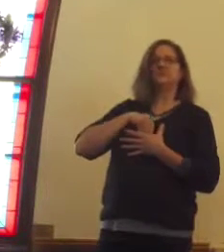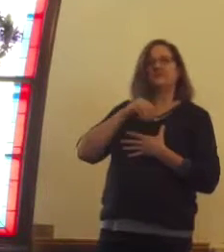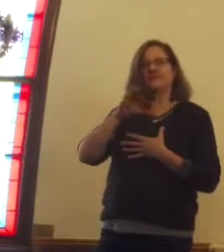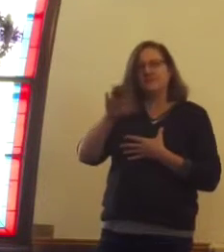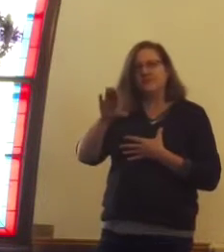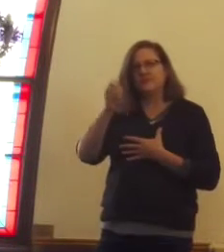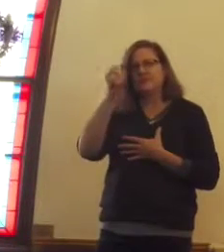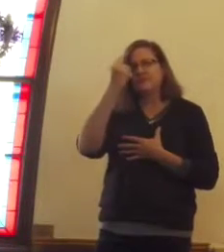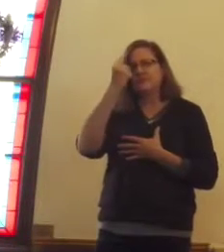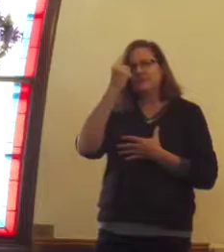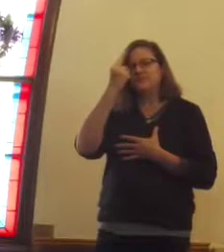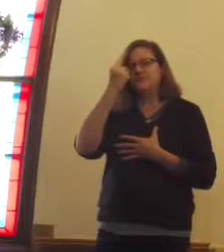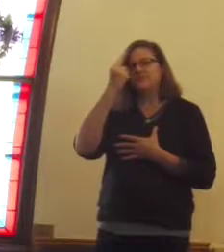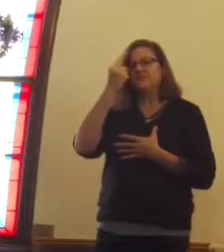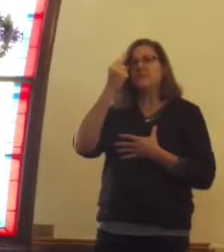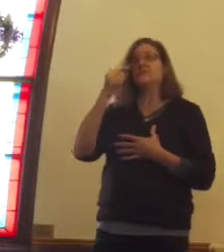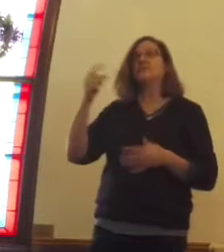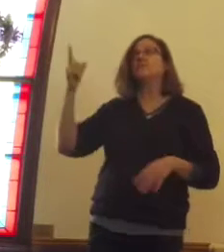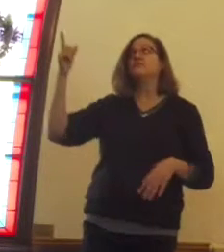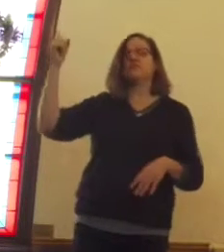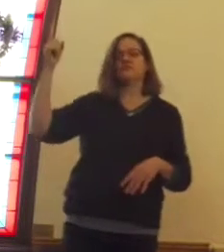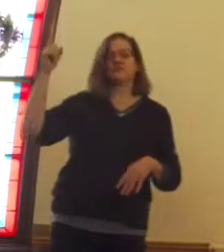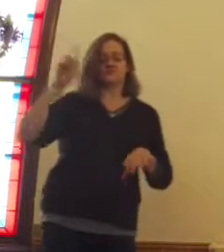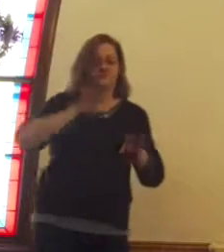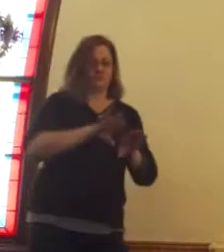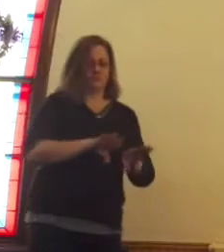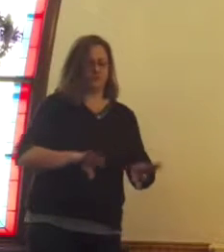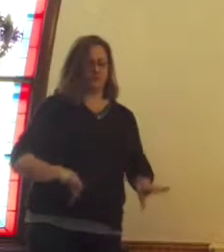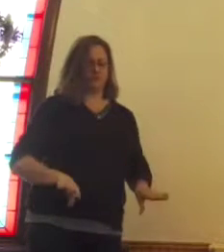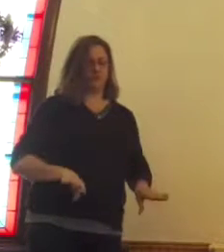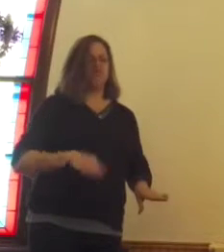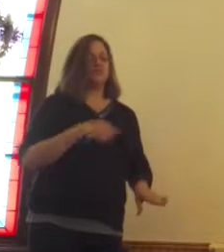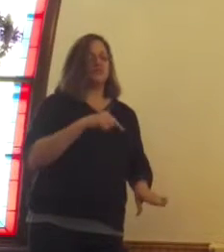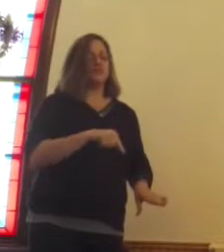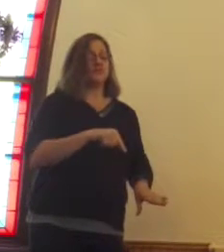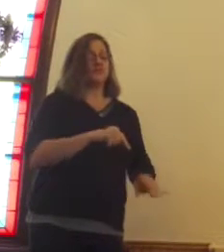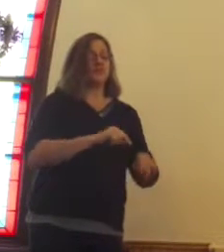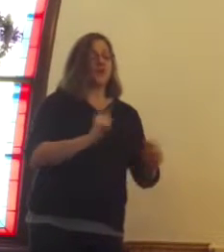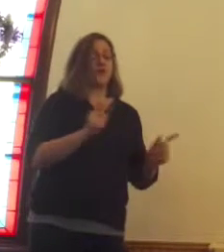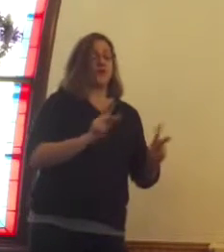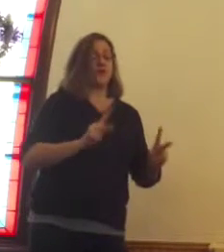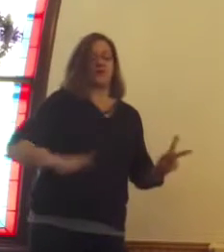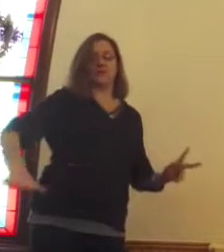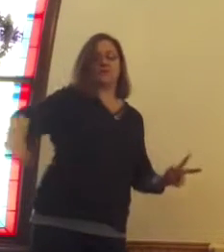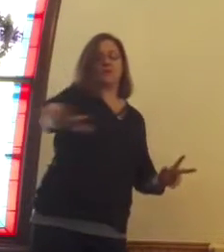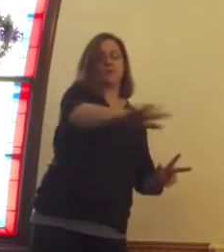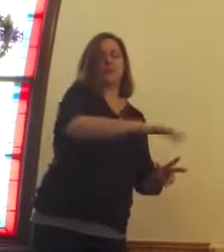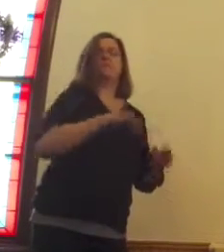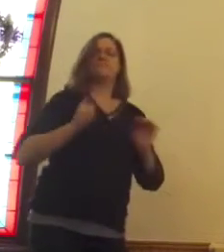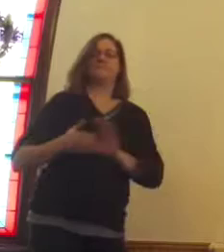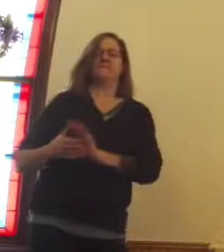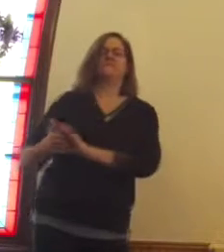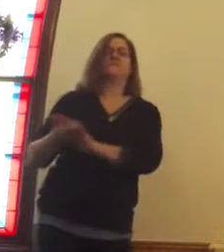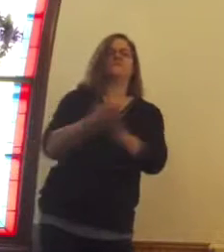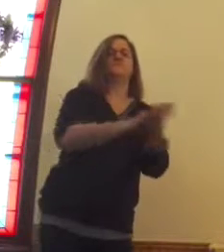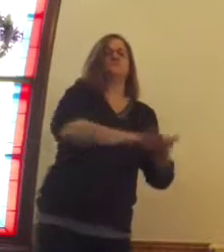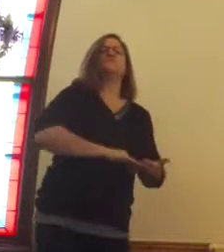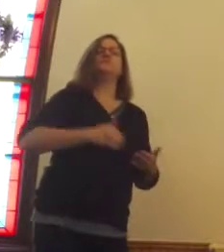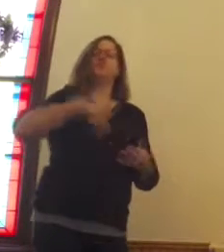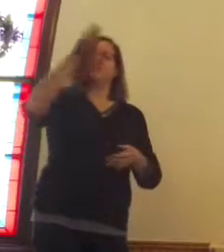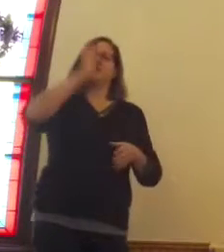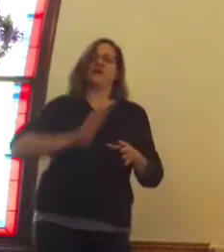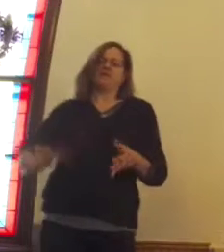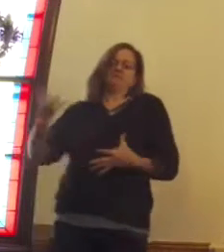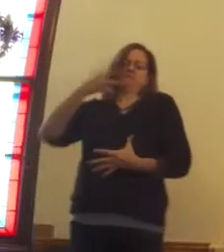God sets everything aside and is a part of us. As we are created in God's image, God now becomes part of us.